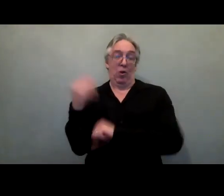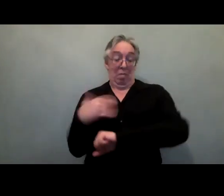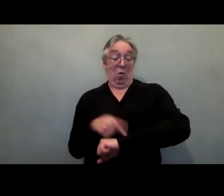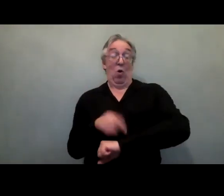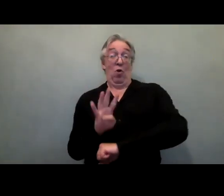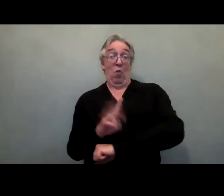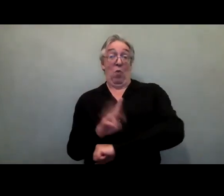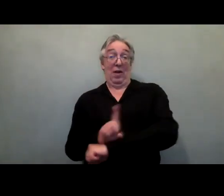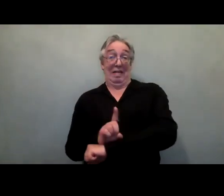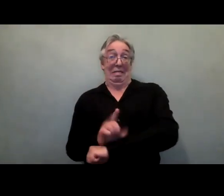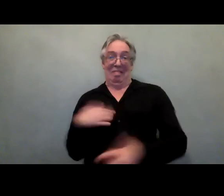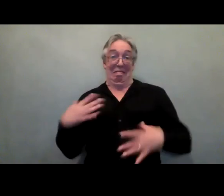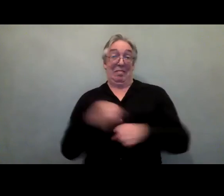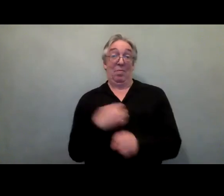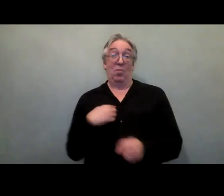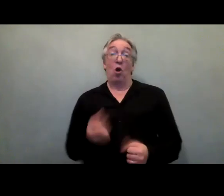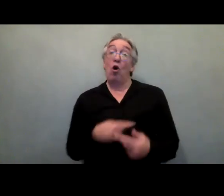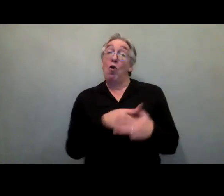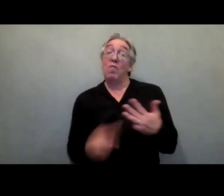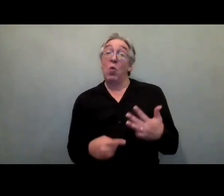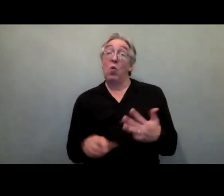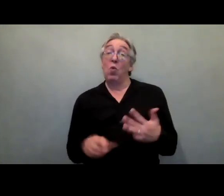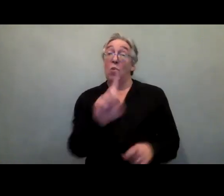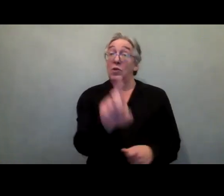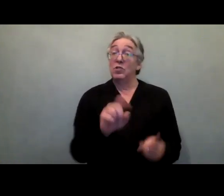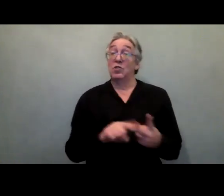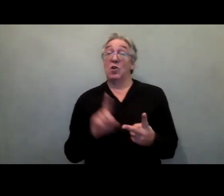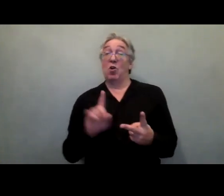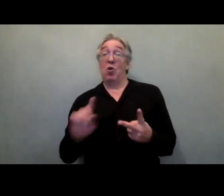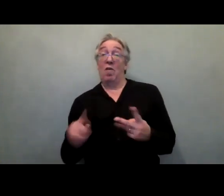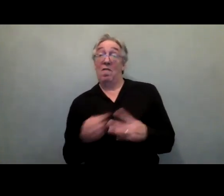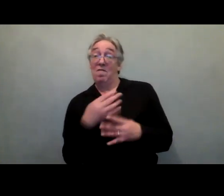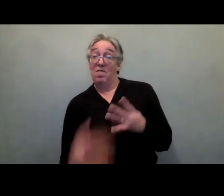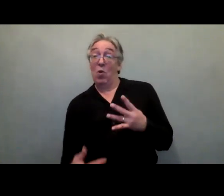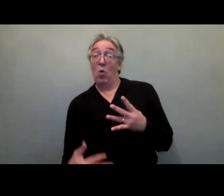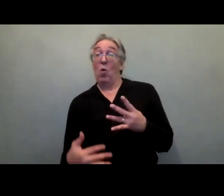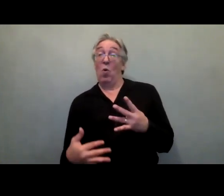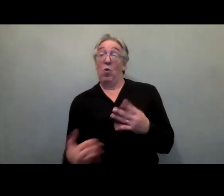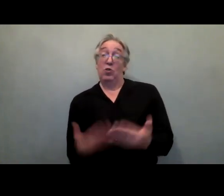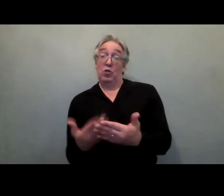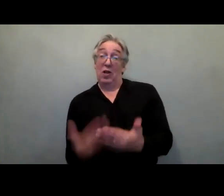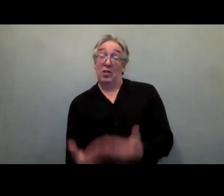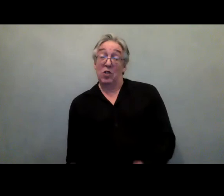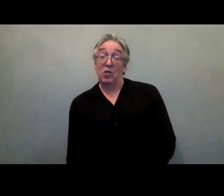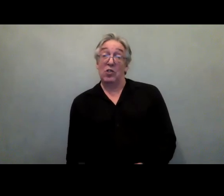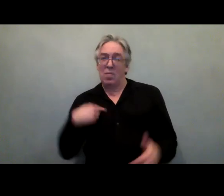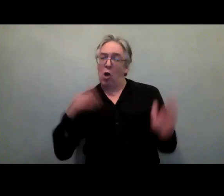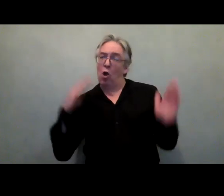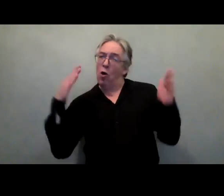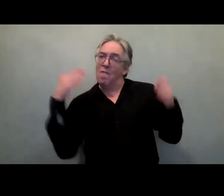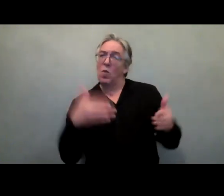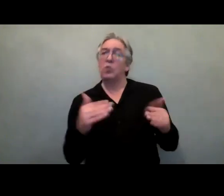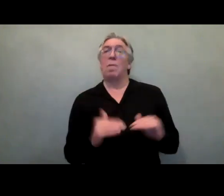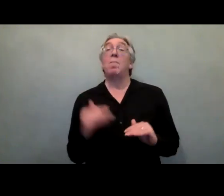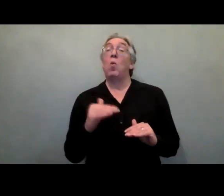suggestions, questions just to offer in a kind of bullet format. My focus here really is probably more on economic empowerment than other